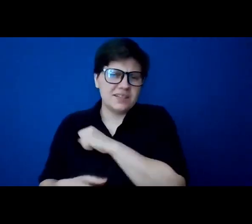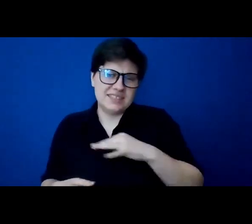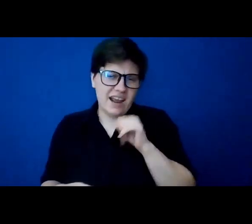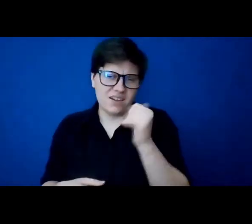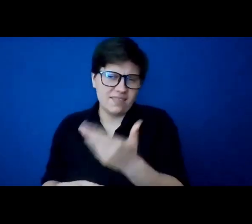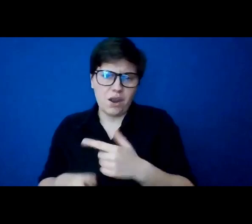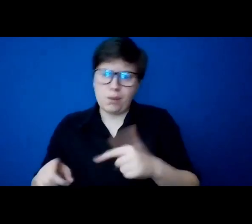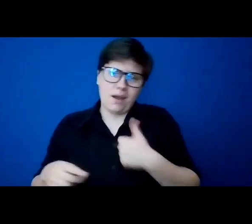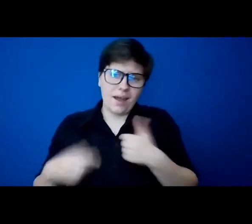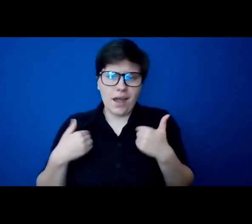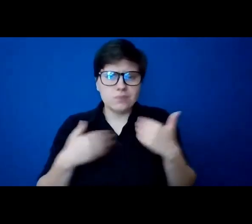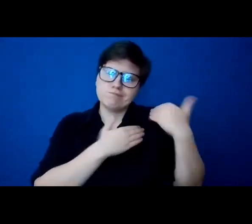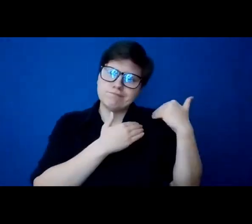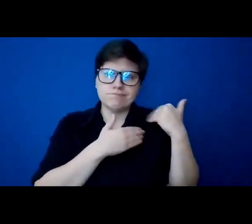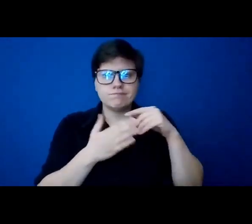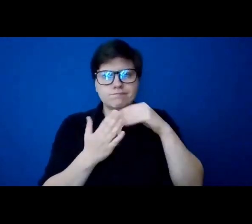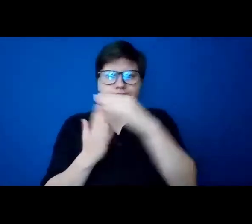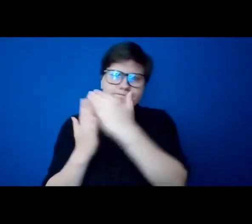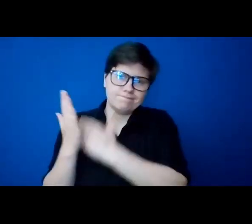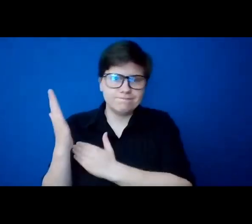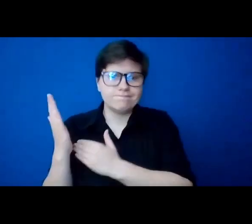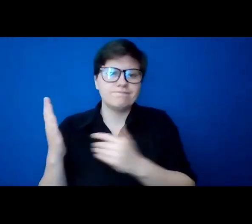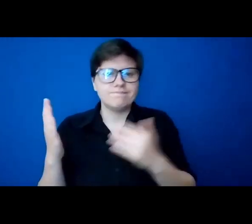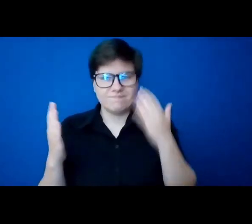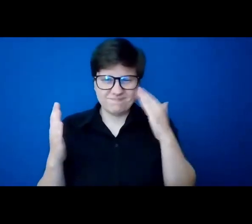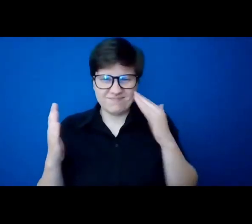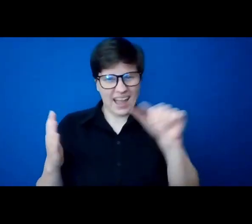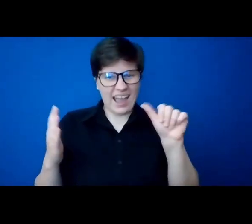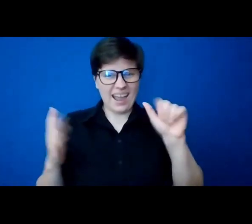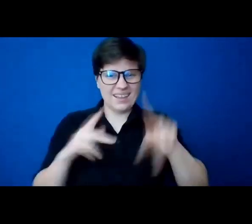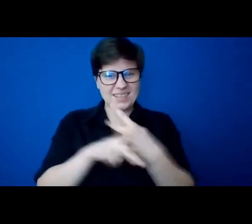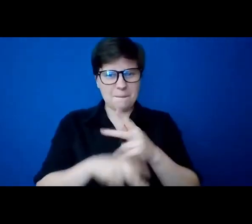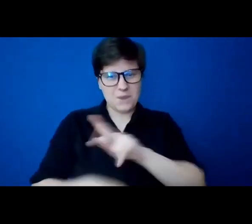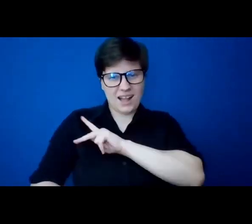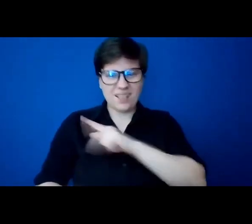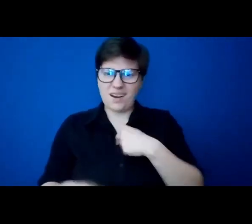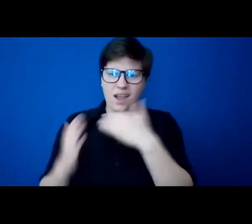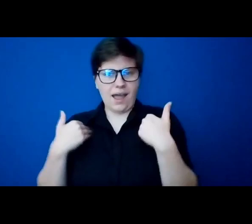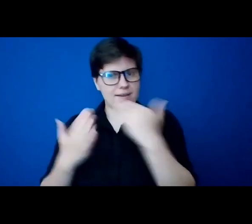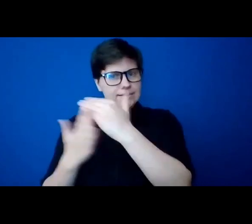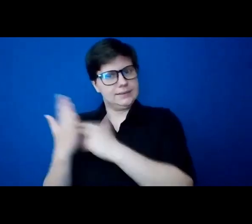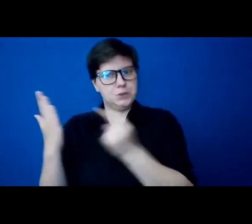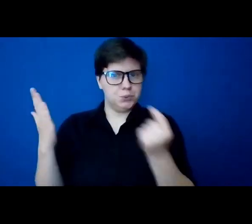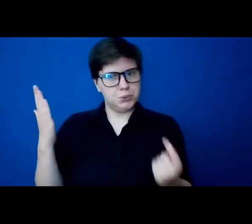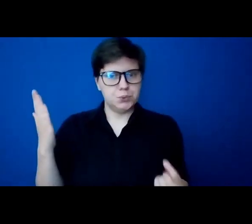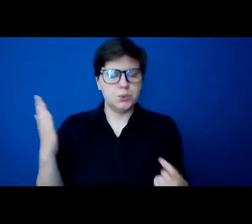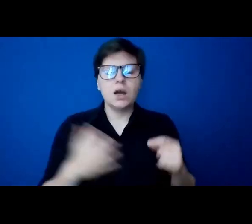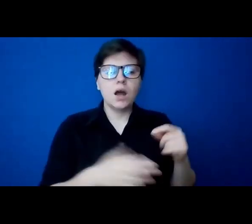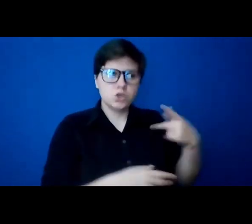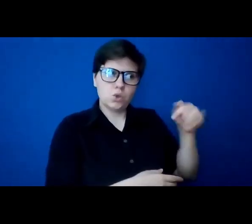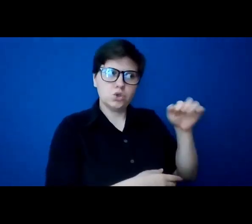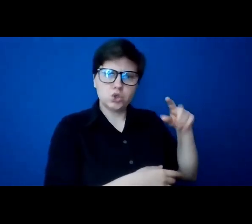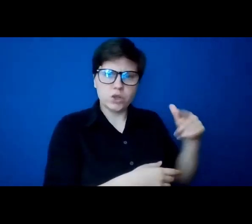things to do. kind of a an age driven personality. So before Georgie even got out of bed, I started to list, George,